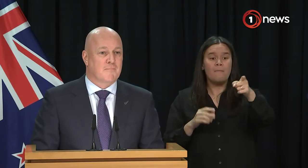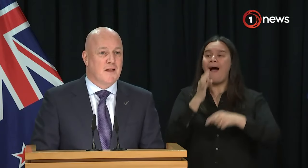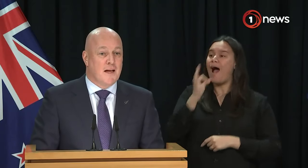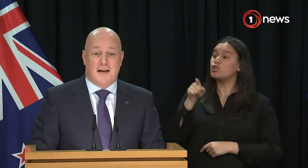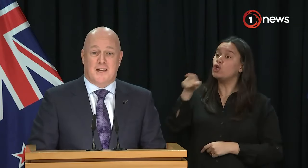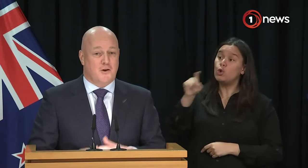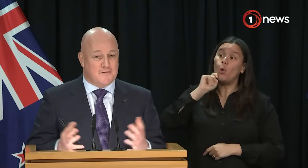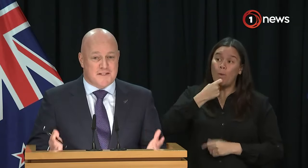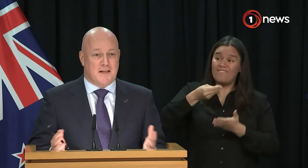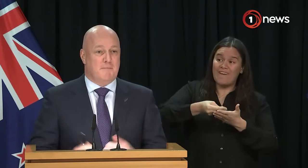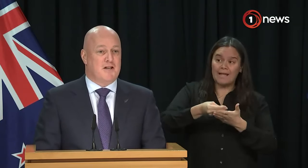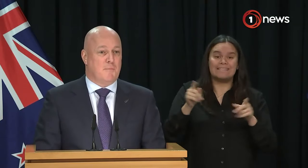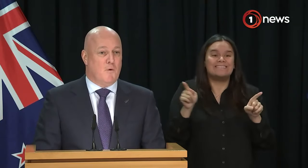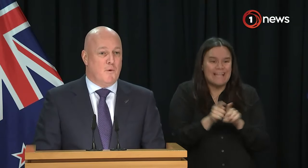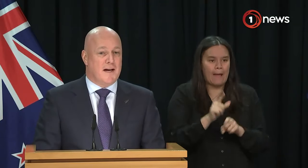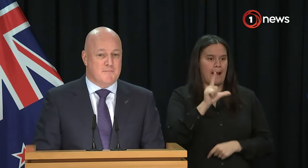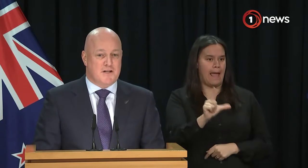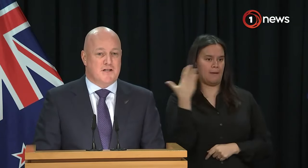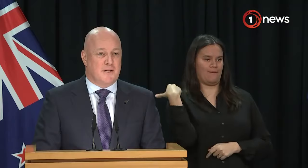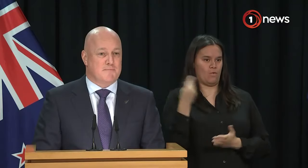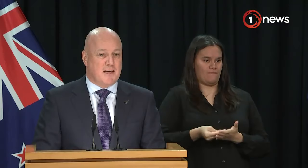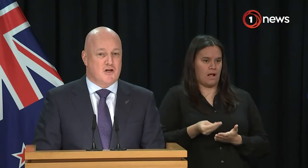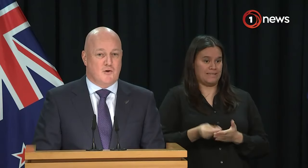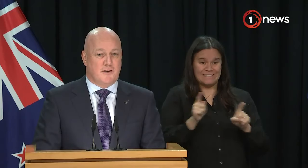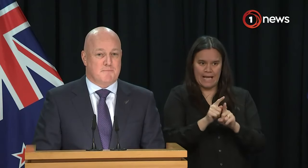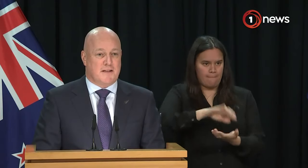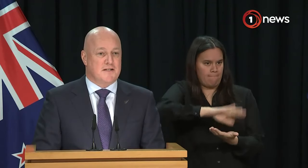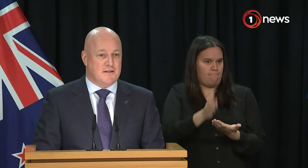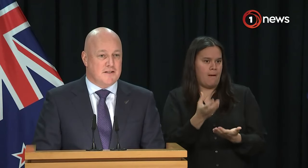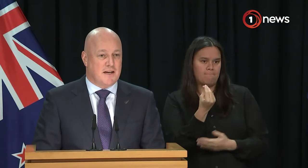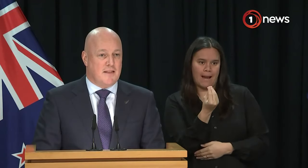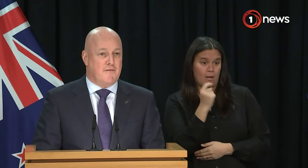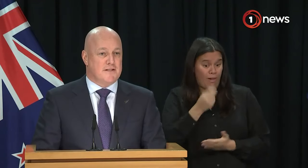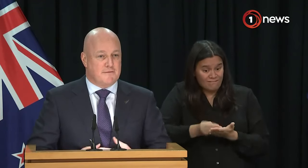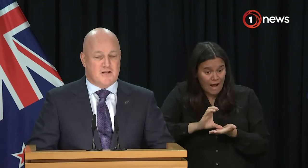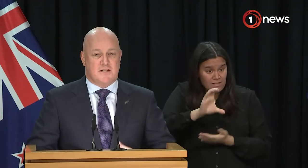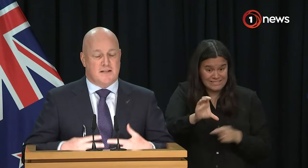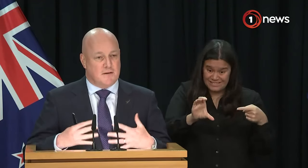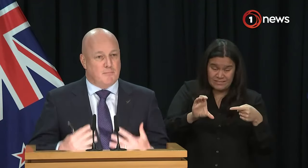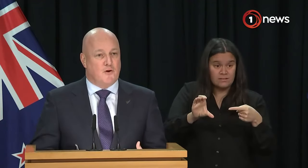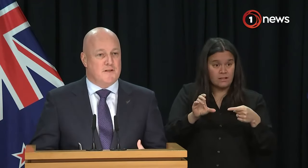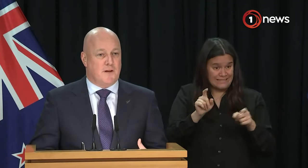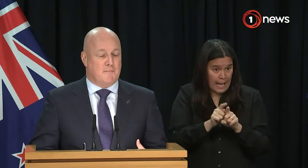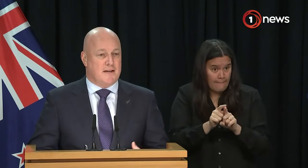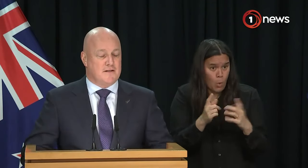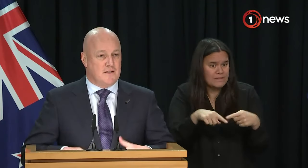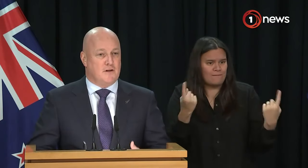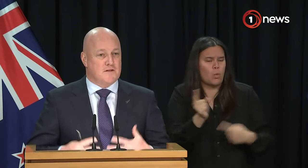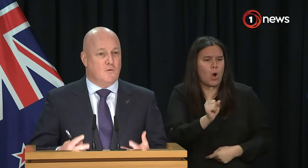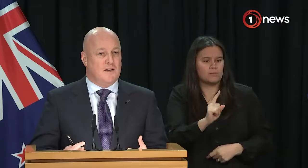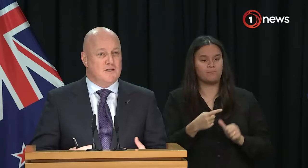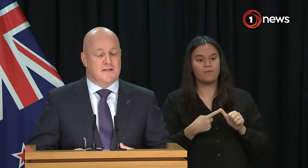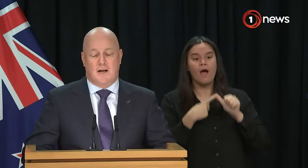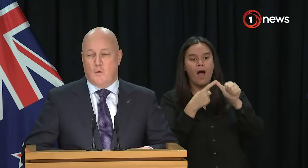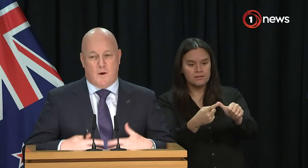Labour spent on it? Again, you have to see in the budget, but what we are committed to doing is making sure it is better delivered and if there's efficiencies and improvements we can make to the